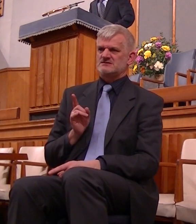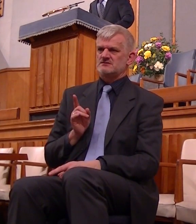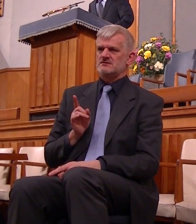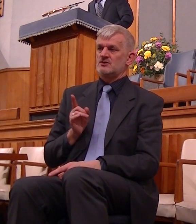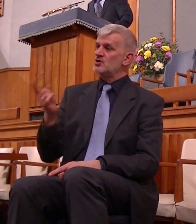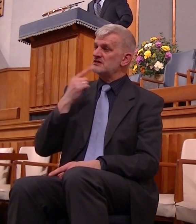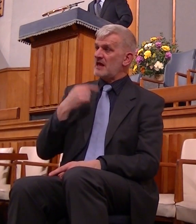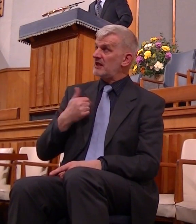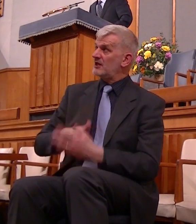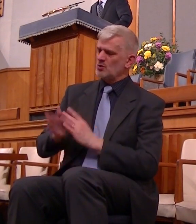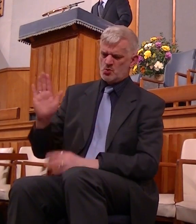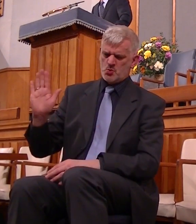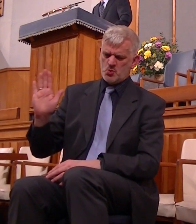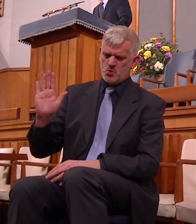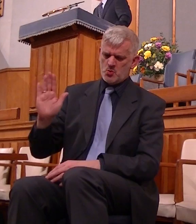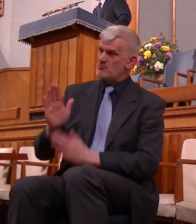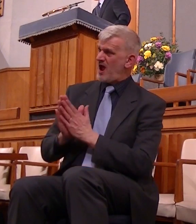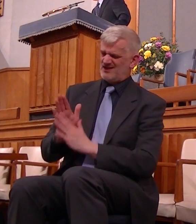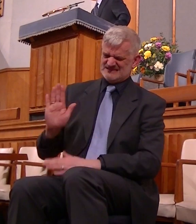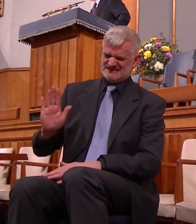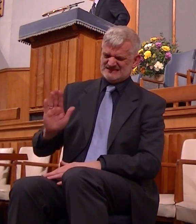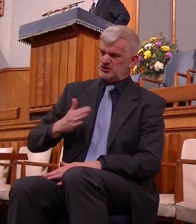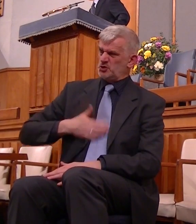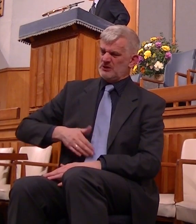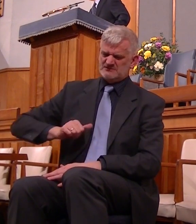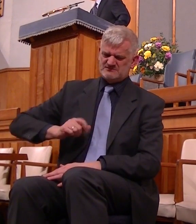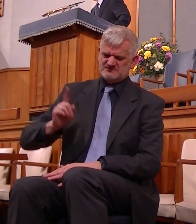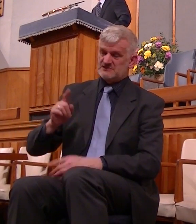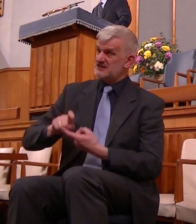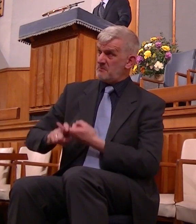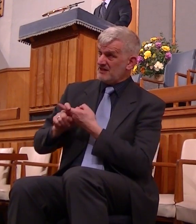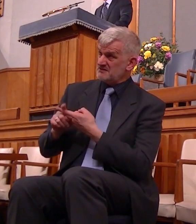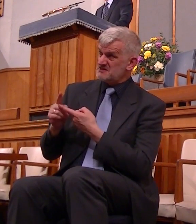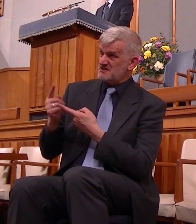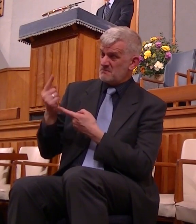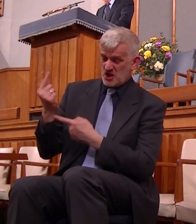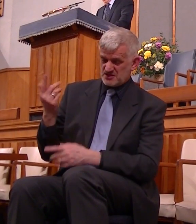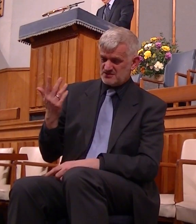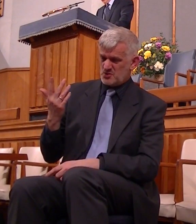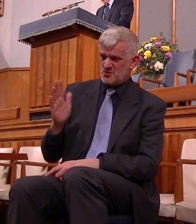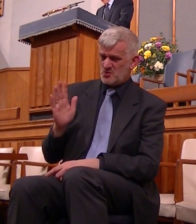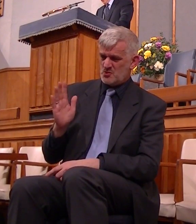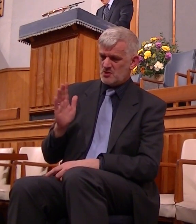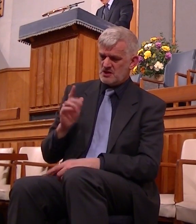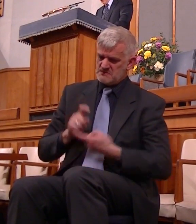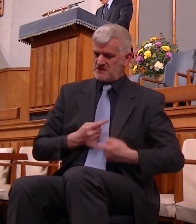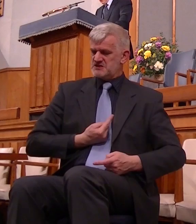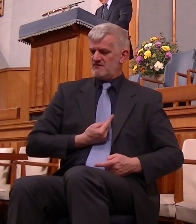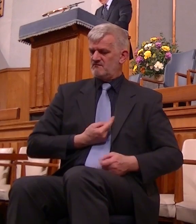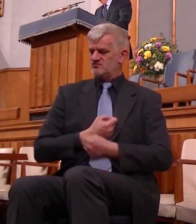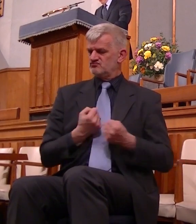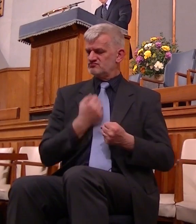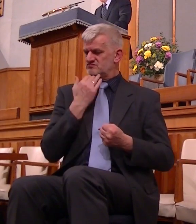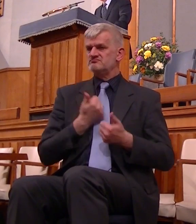me about God I don't need that I don't need prayer I don't need to depend upon him or any agency outside